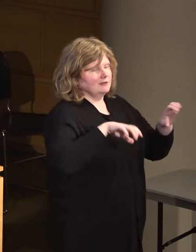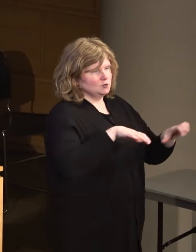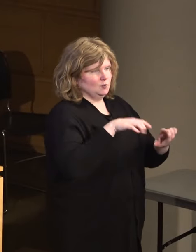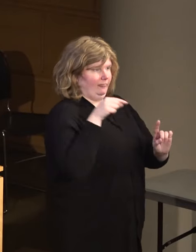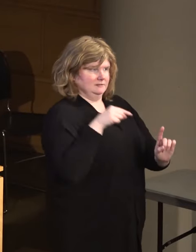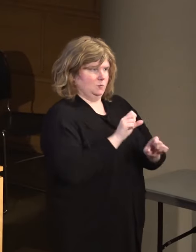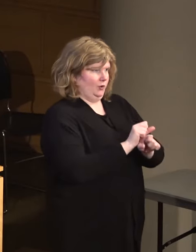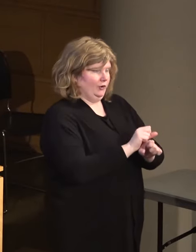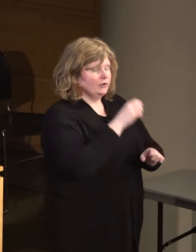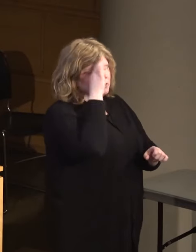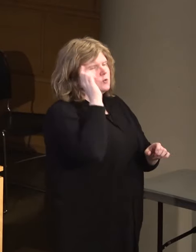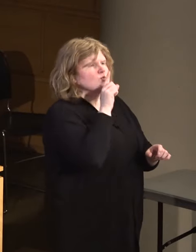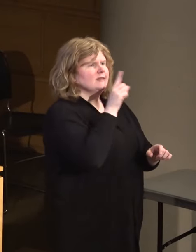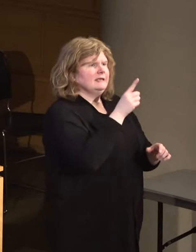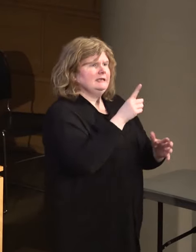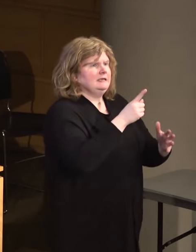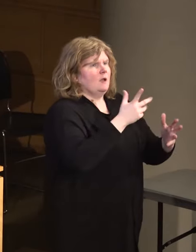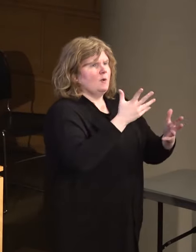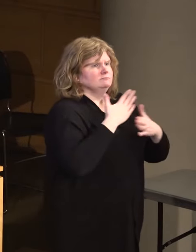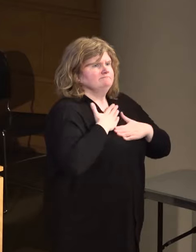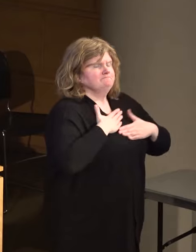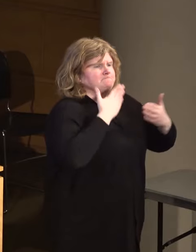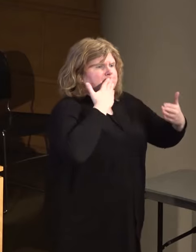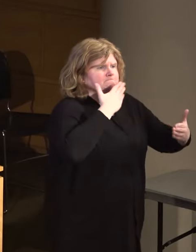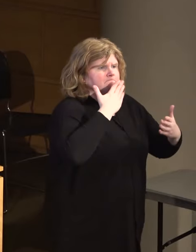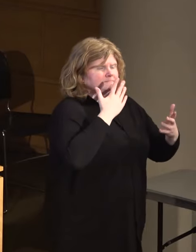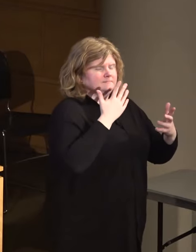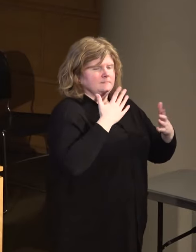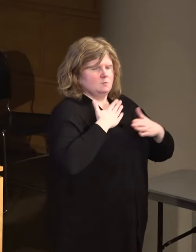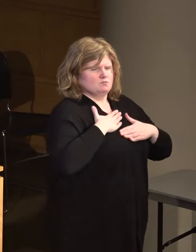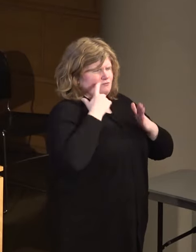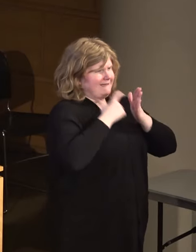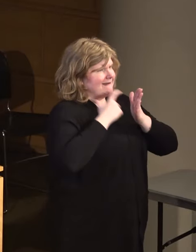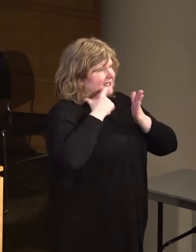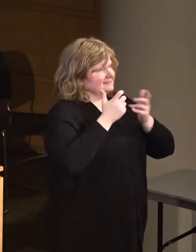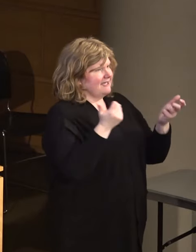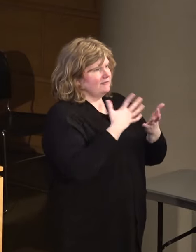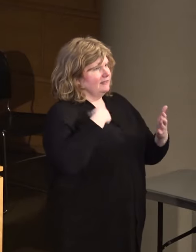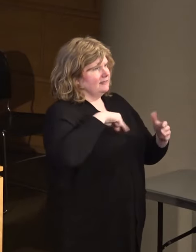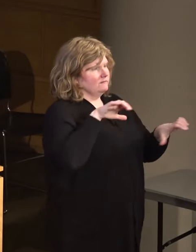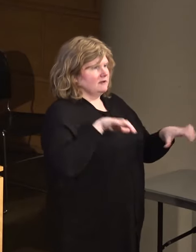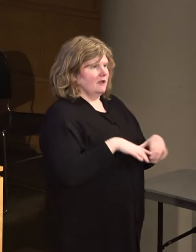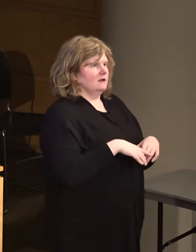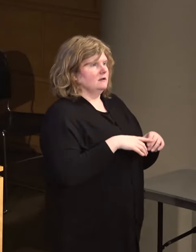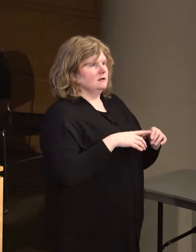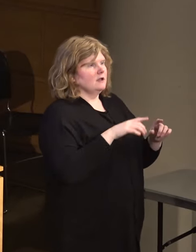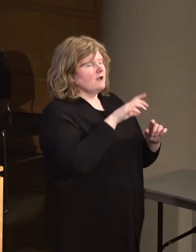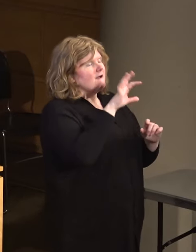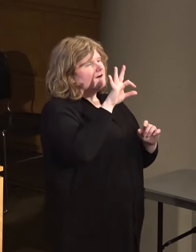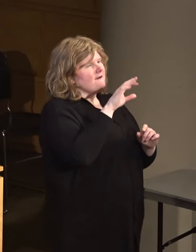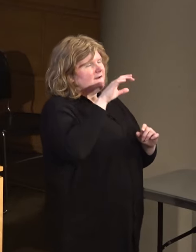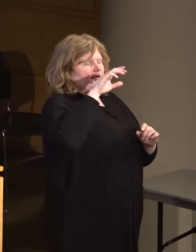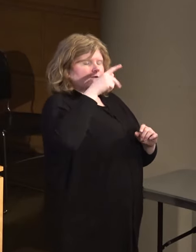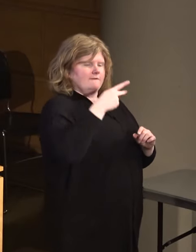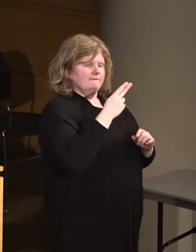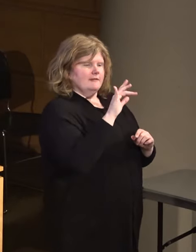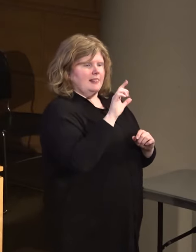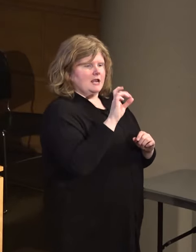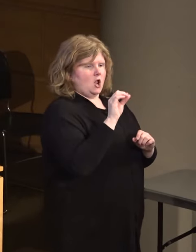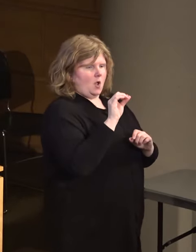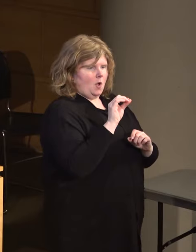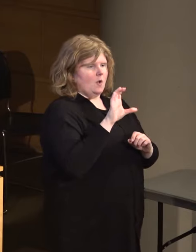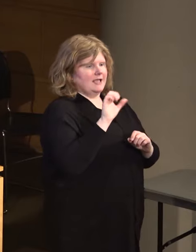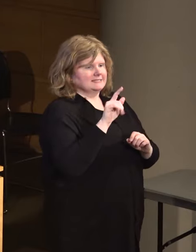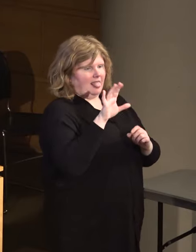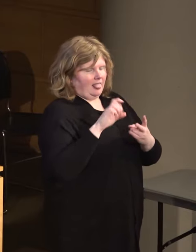right? So, I want to appreciate all of the things that we have done, right? Whether it's Philando Castile or Twin Cities for Jamal Clark